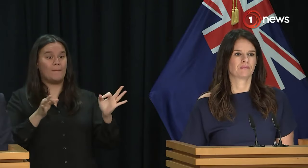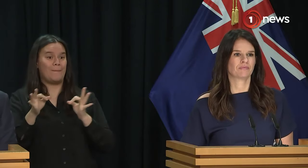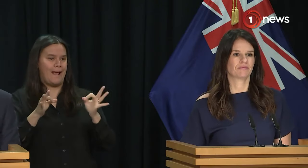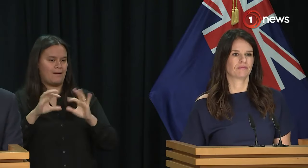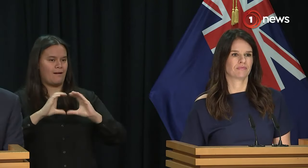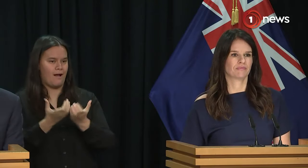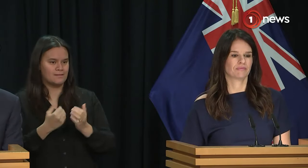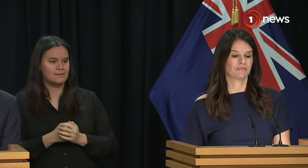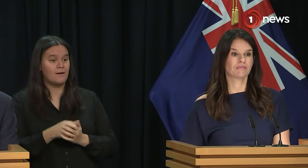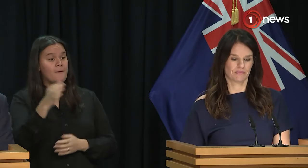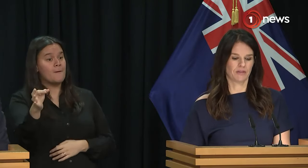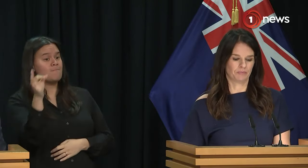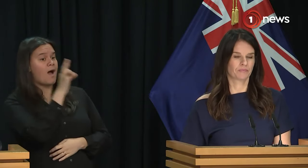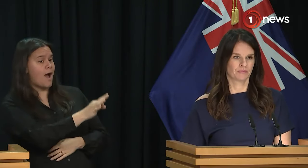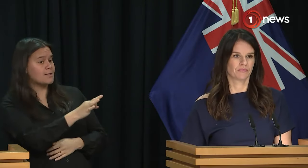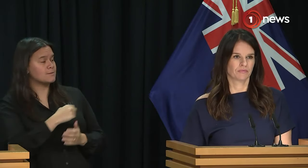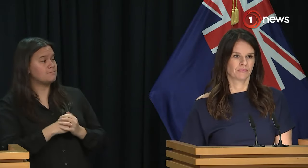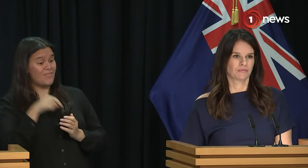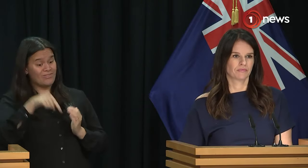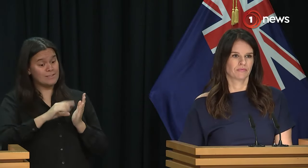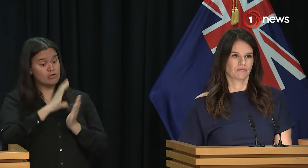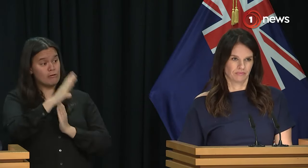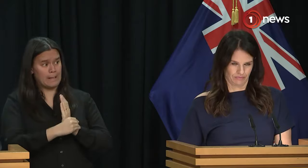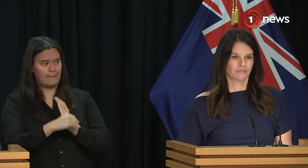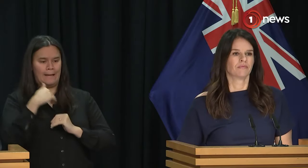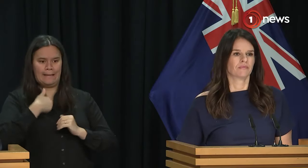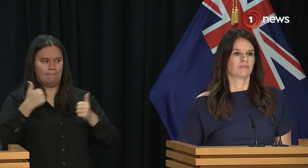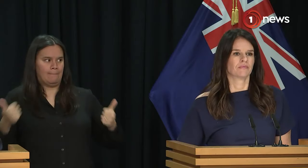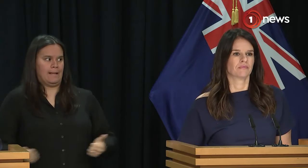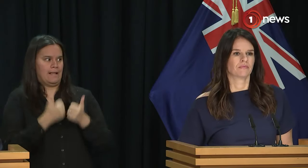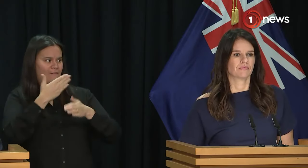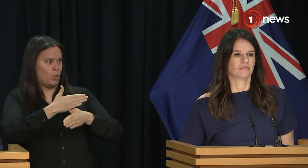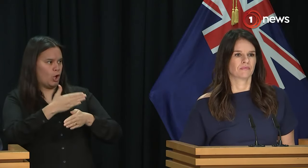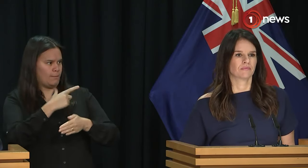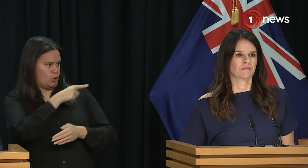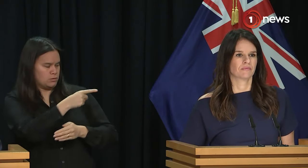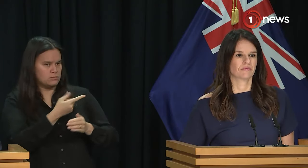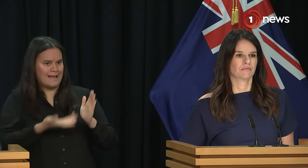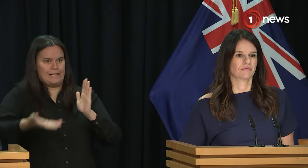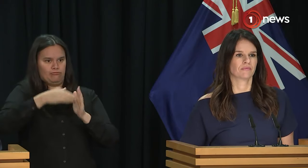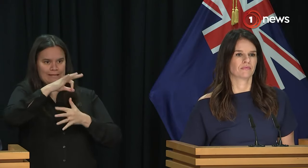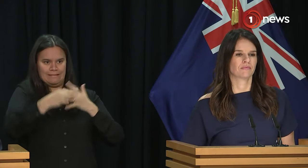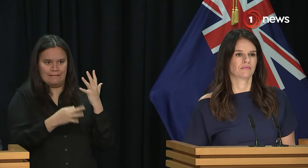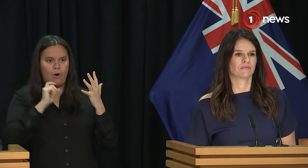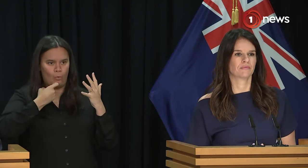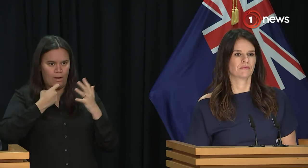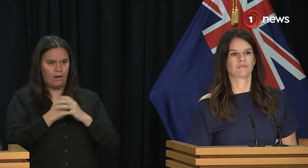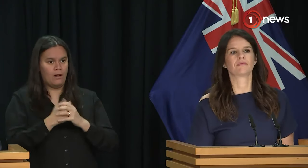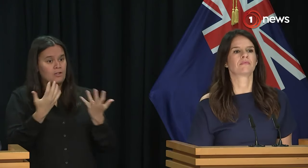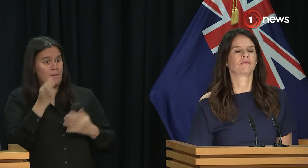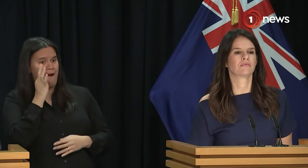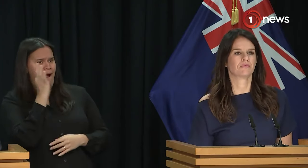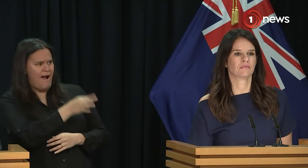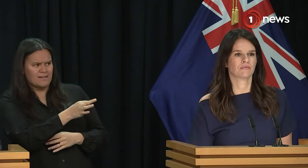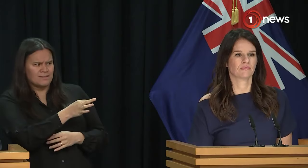sort of a massive focus for you and will require a pretty major work program, right? So how does that square with 202